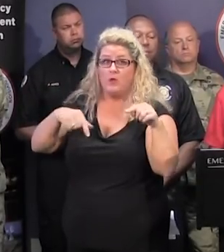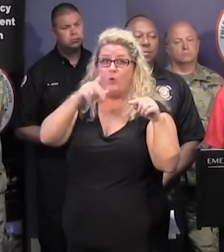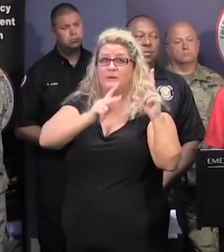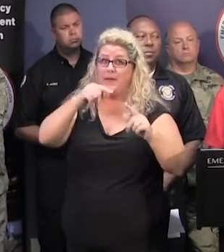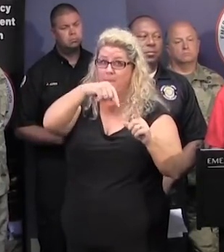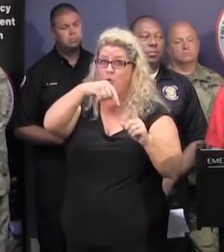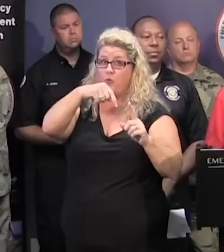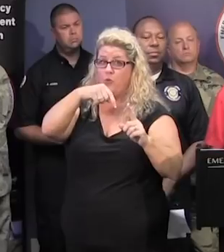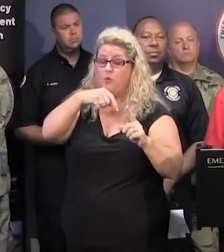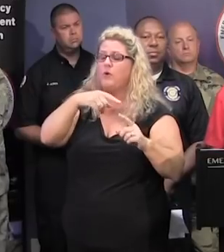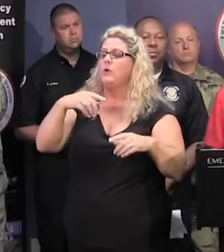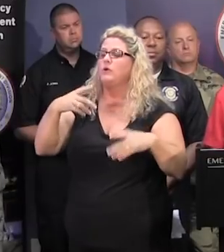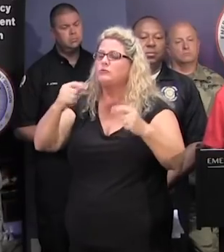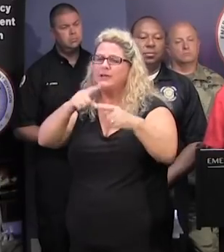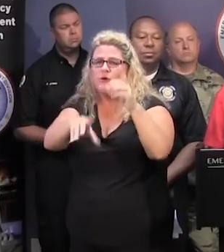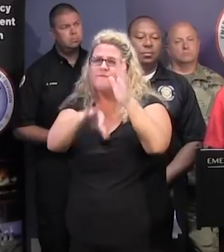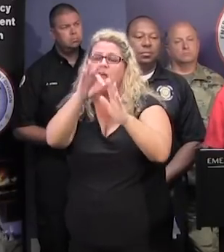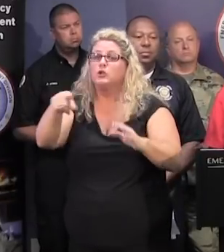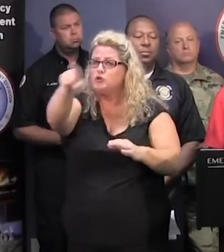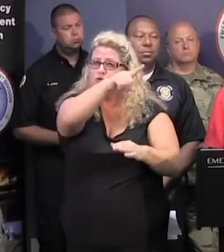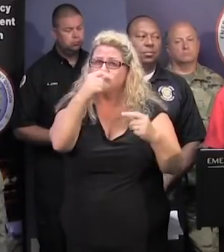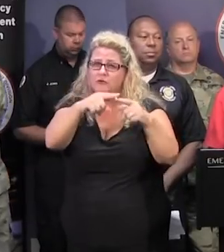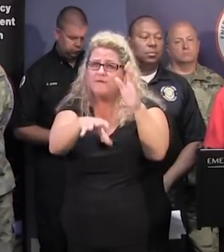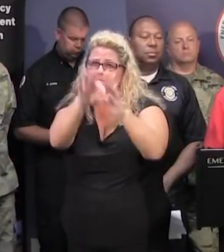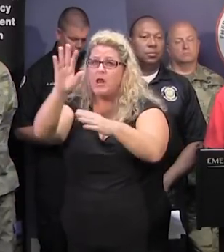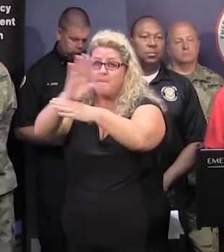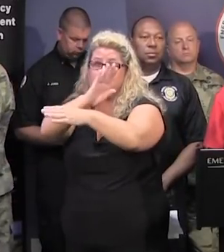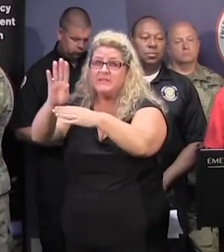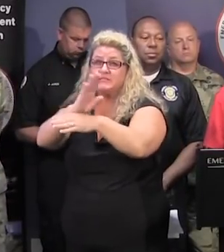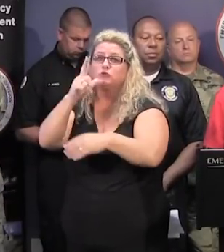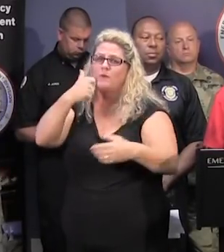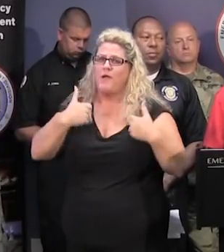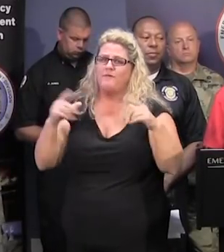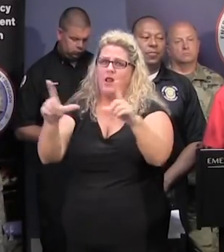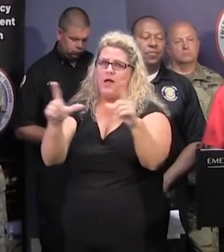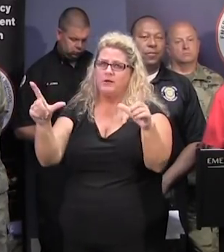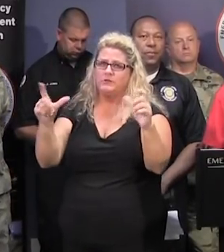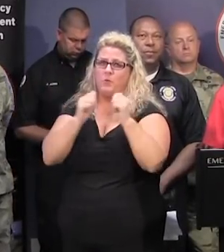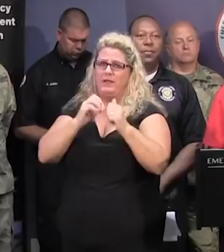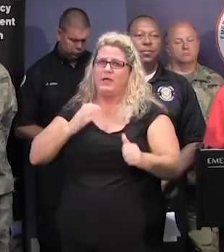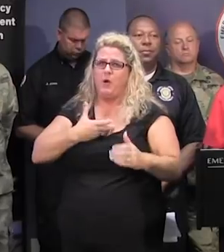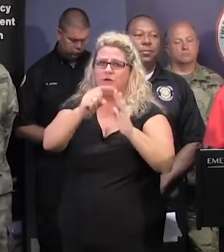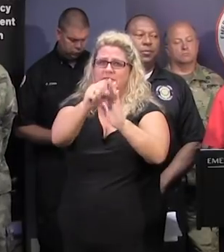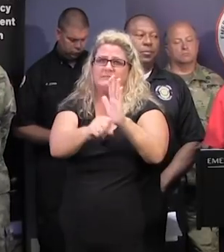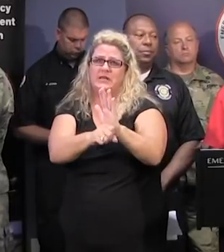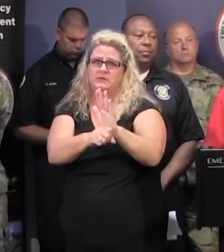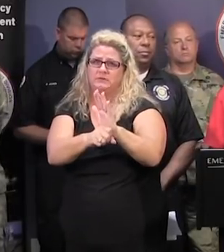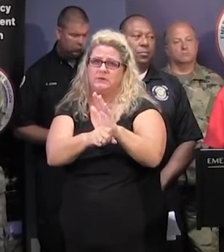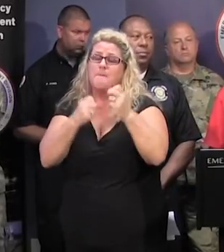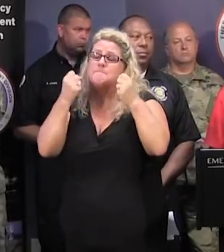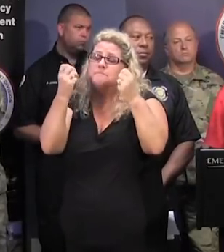look for people or a business that you engage, make sure that they are properly licensed with our state. There's many insurance